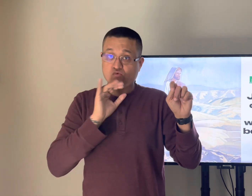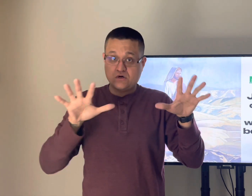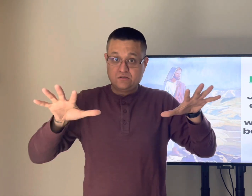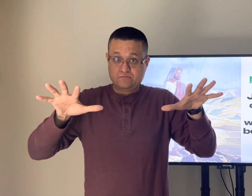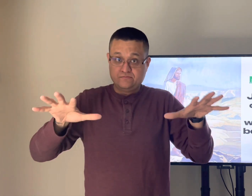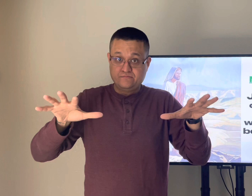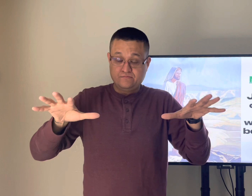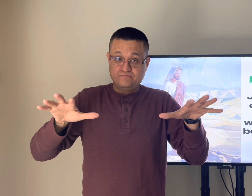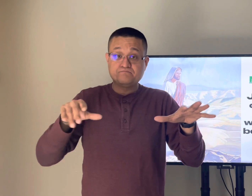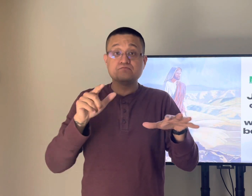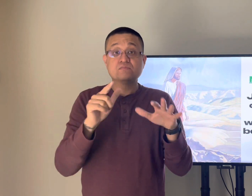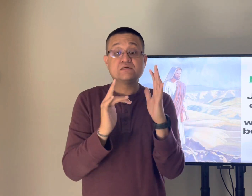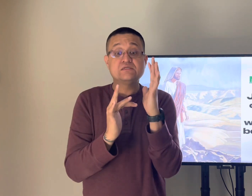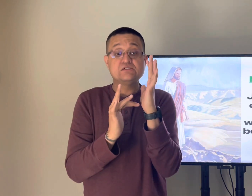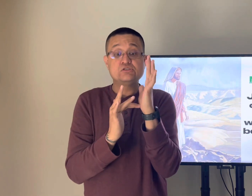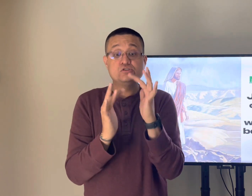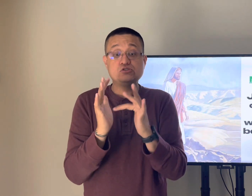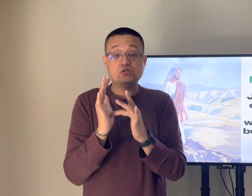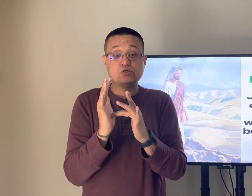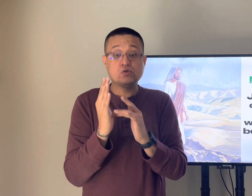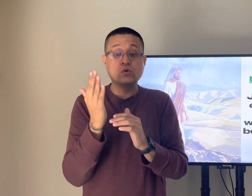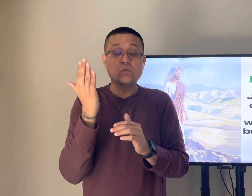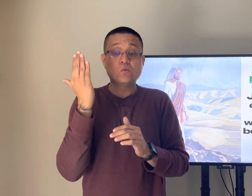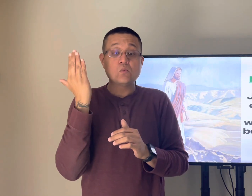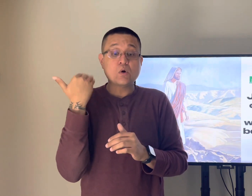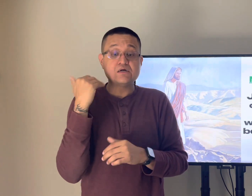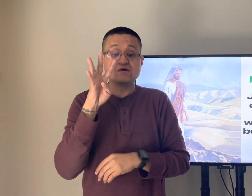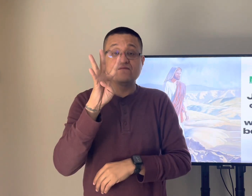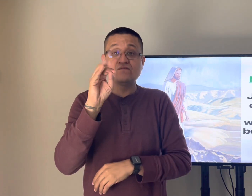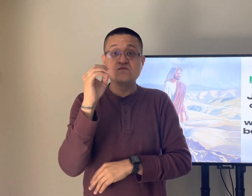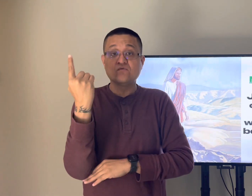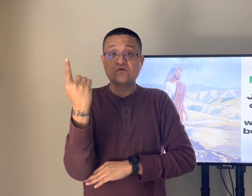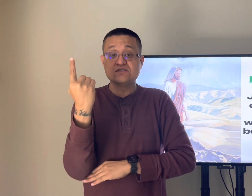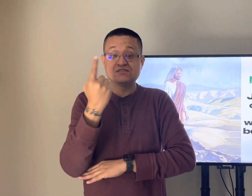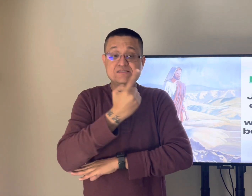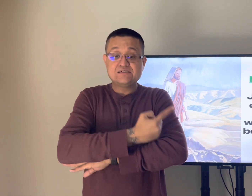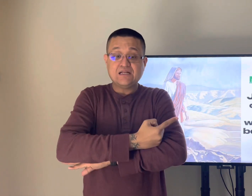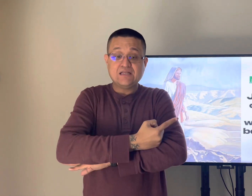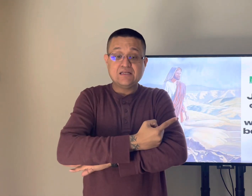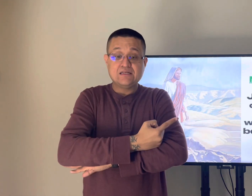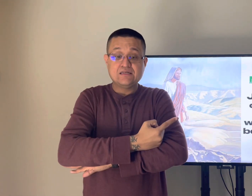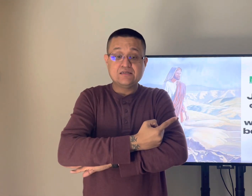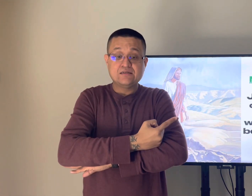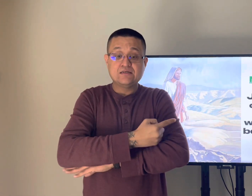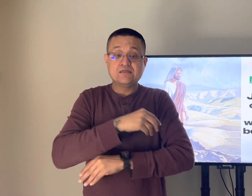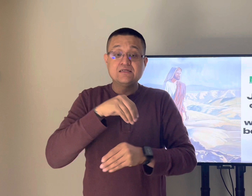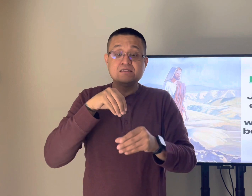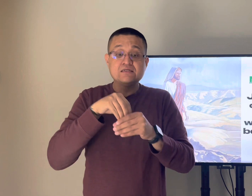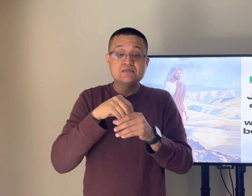you know i was kind of thinking about this and comparing christ to israel